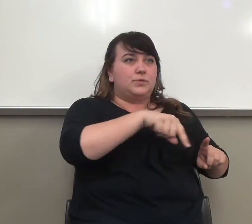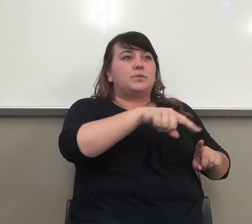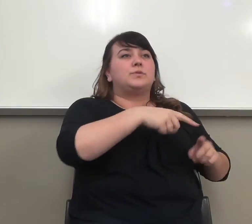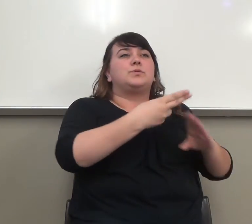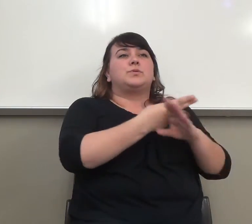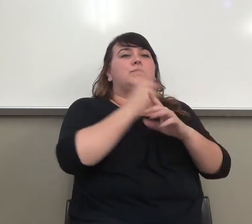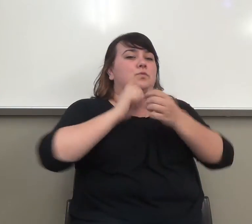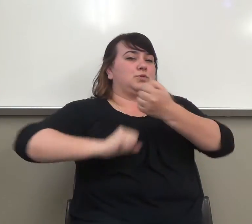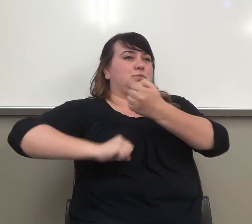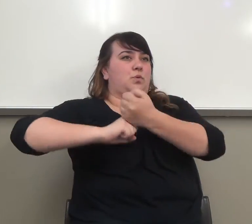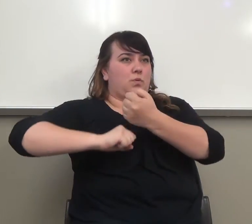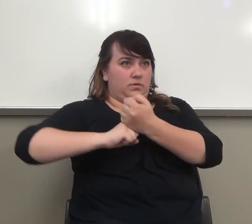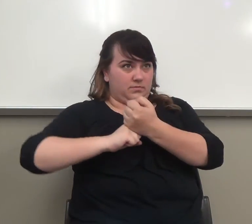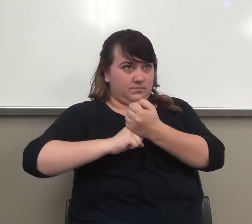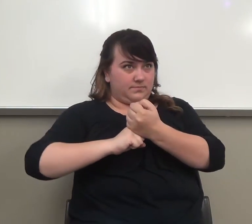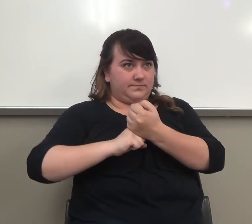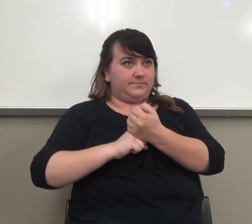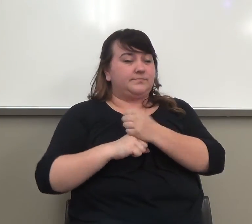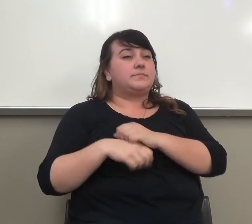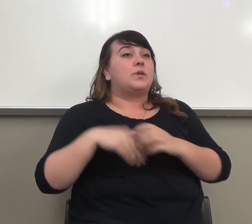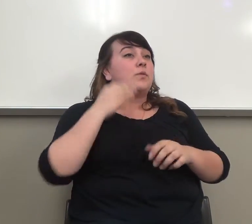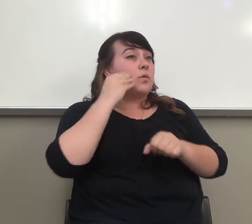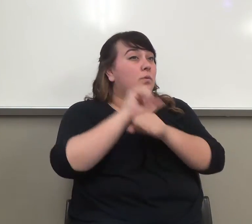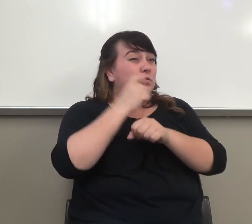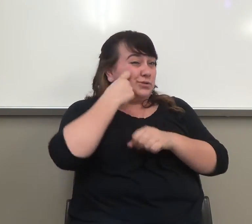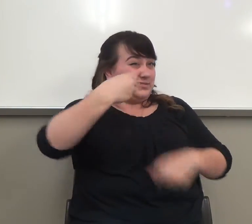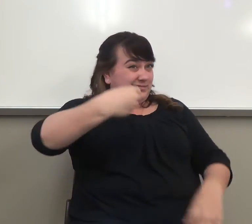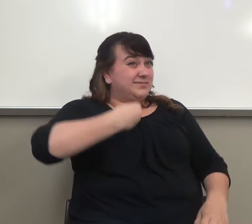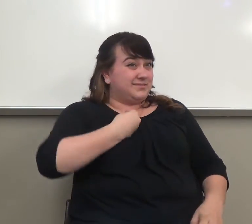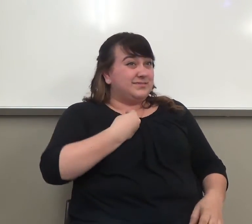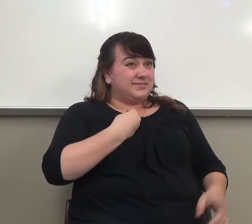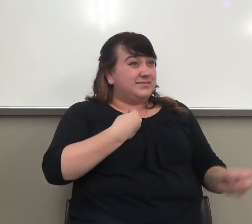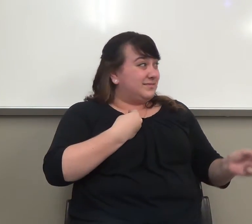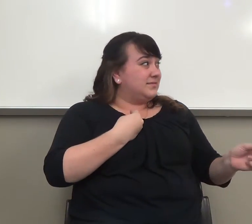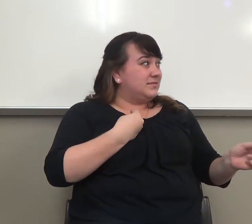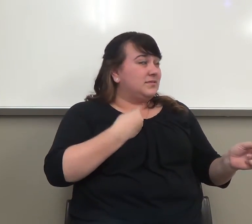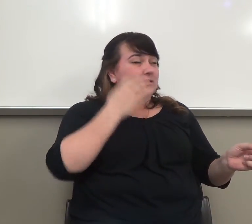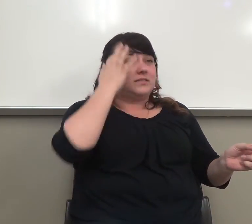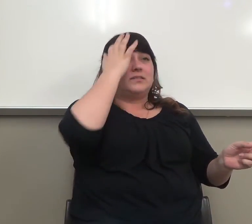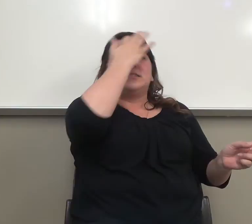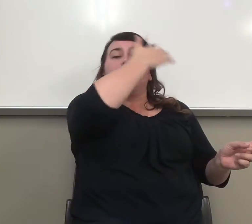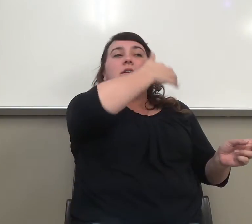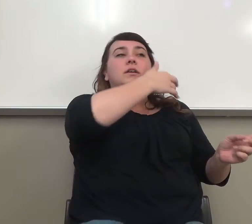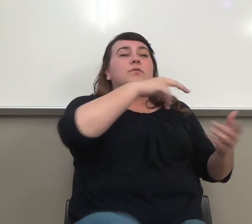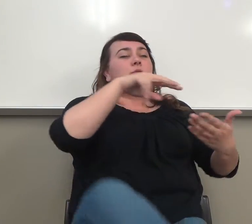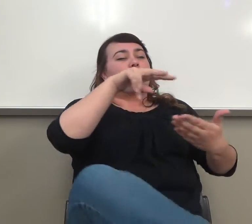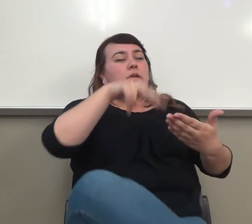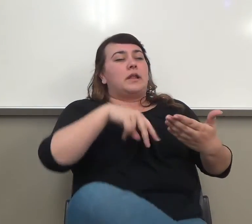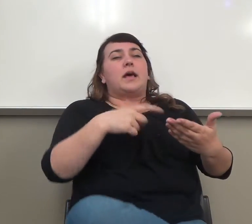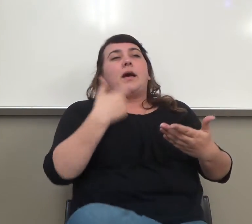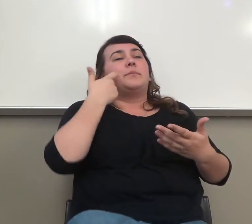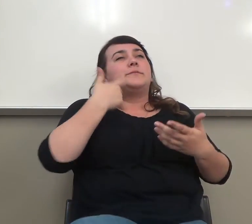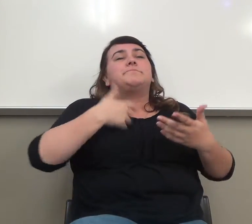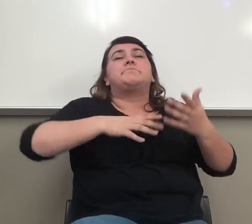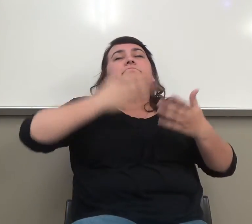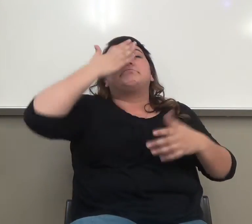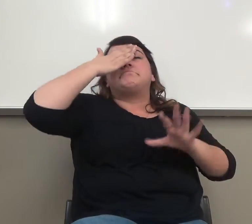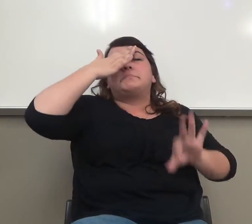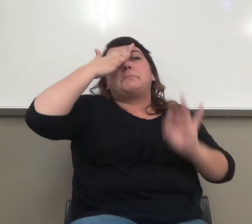if you look at this homework that you guys just turned in, and I'm just going to pick somebody's homework.